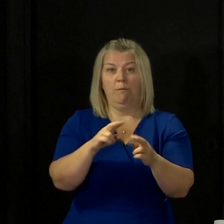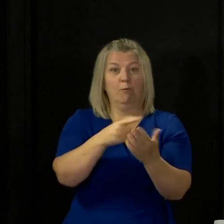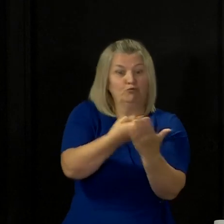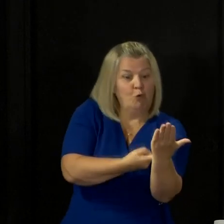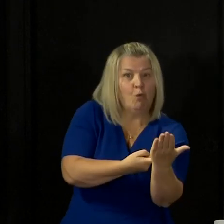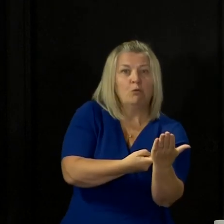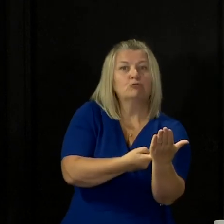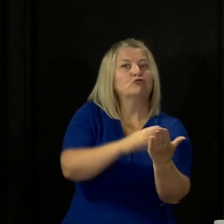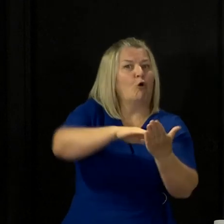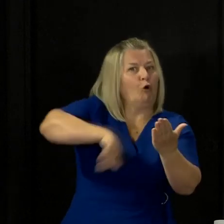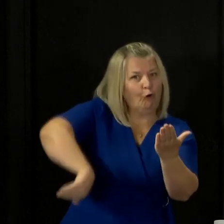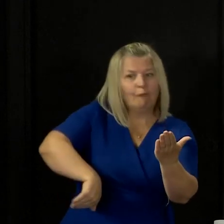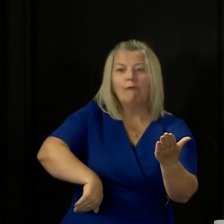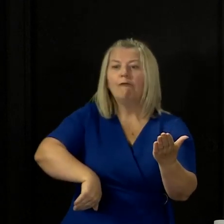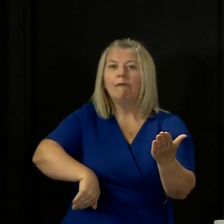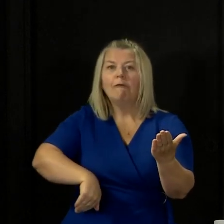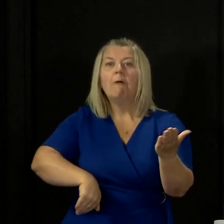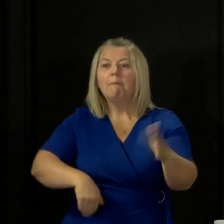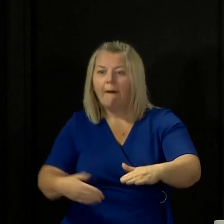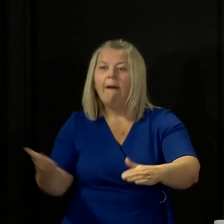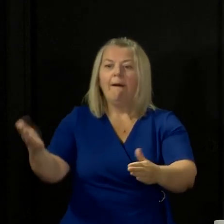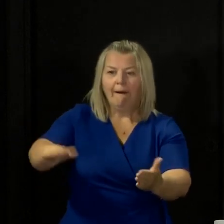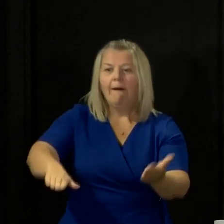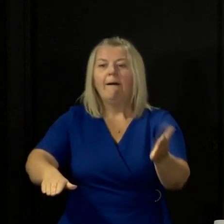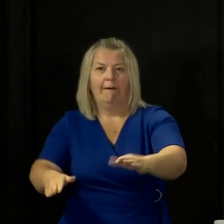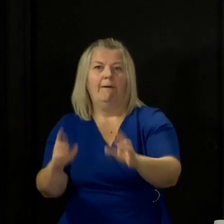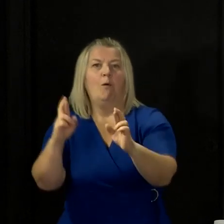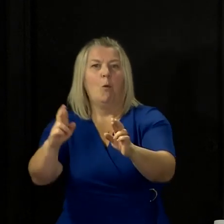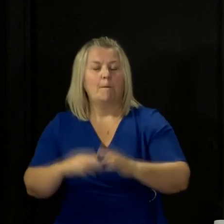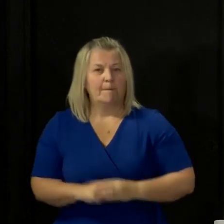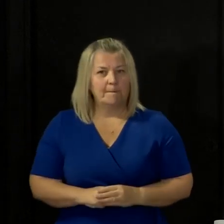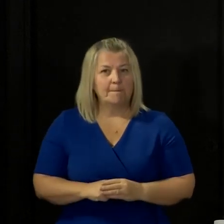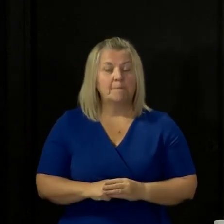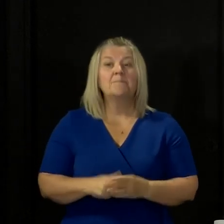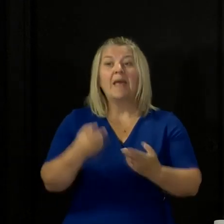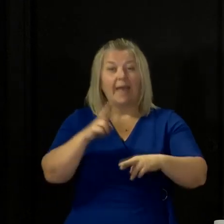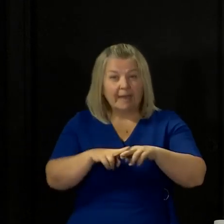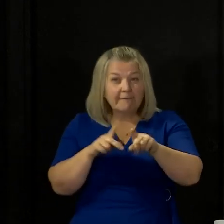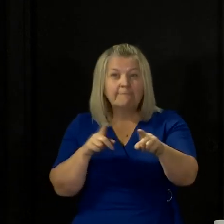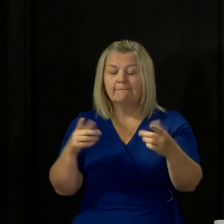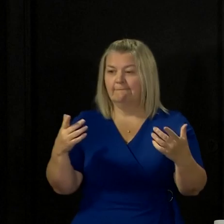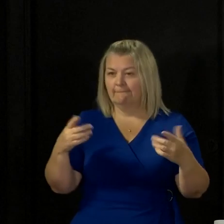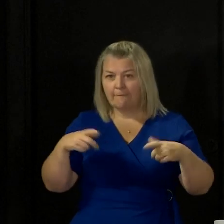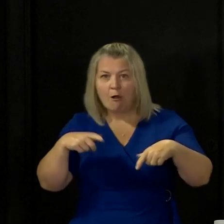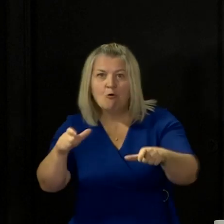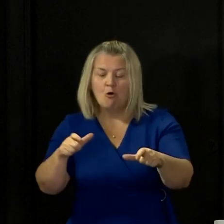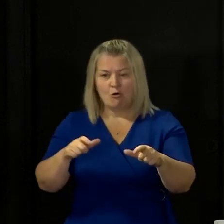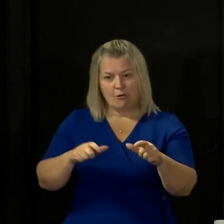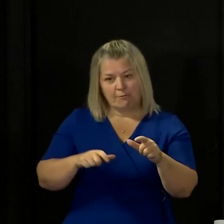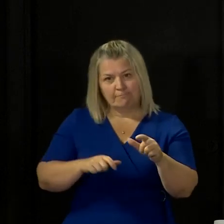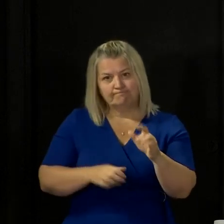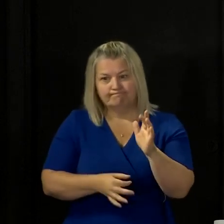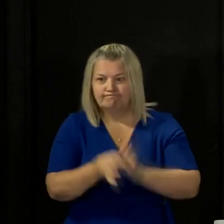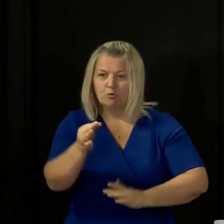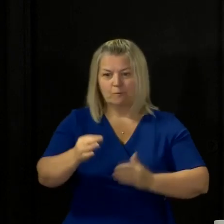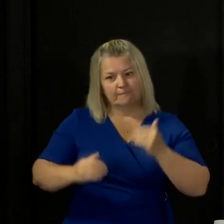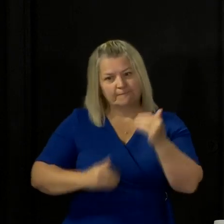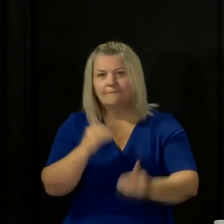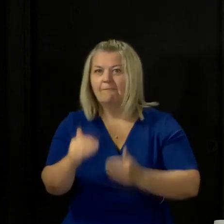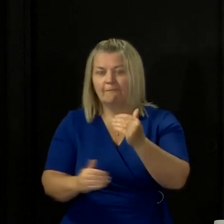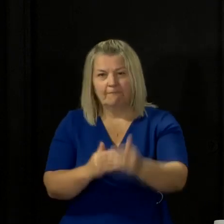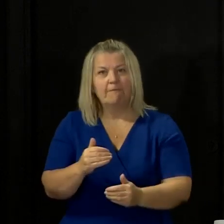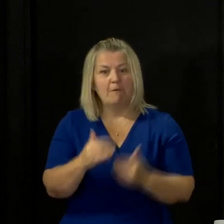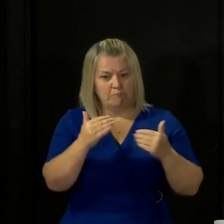speed up our journey back to some normality. And if we do keep making the progress we have in the last few weeks,